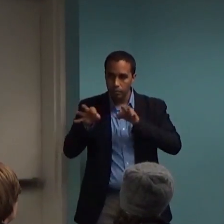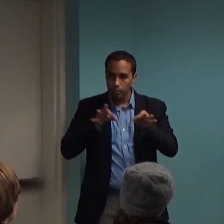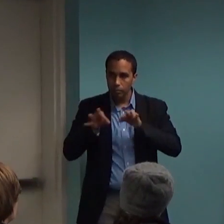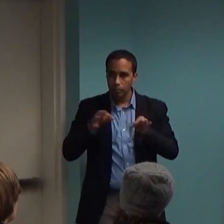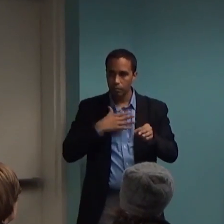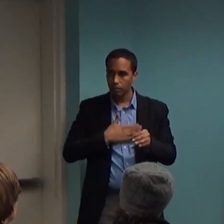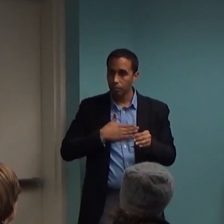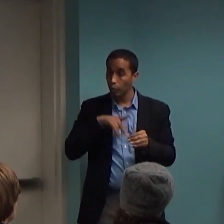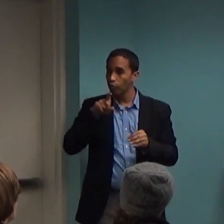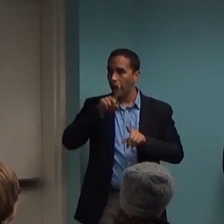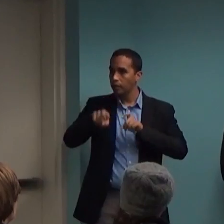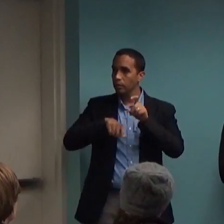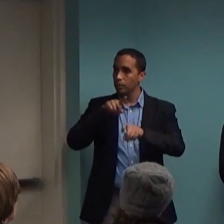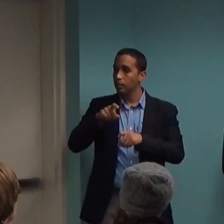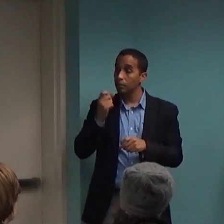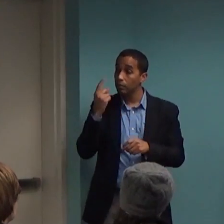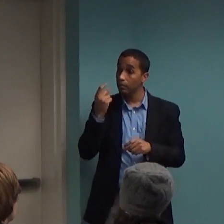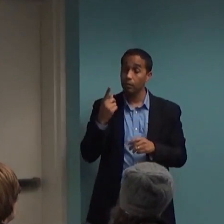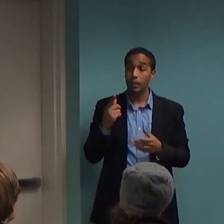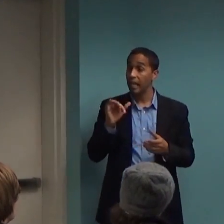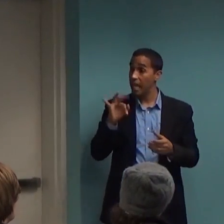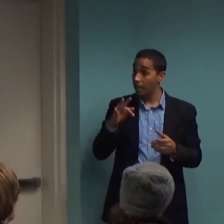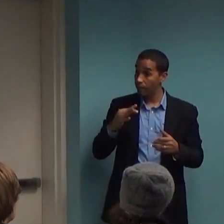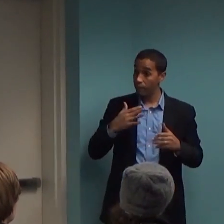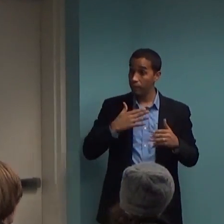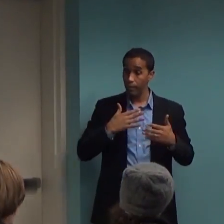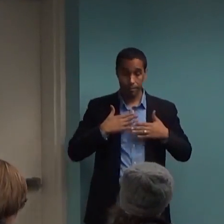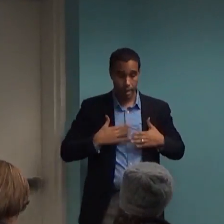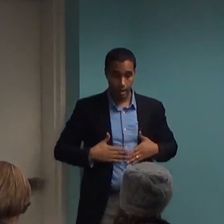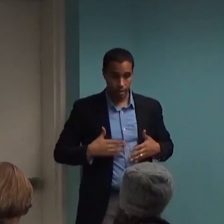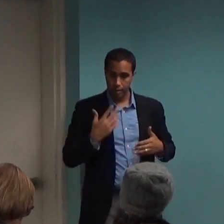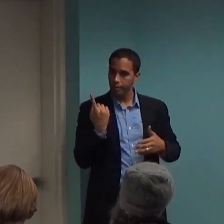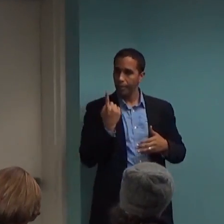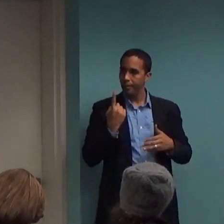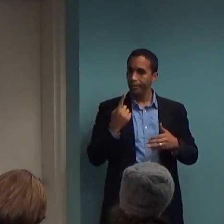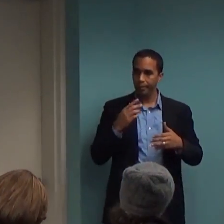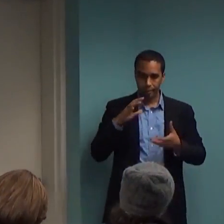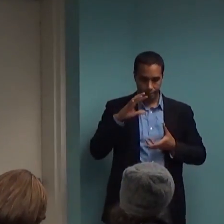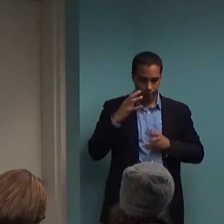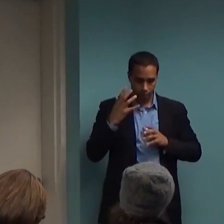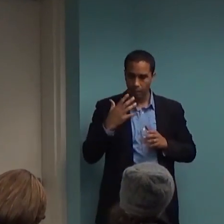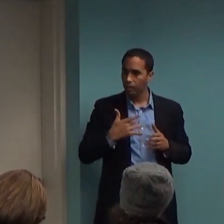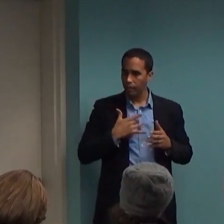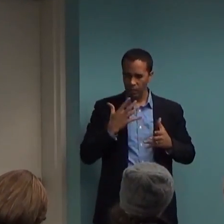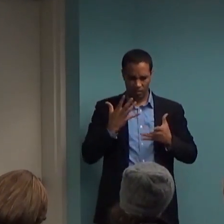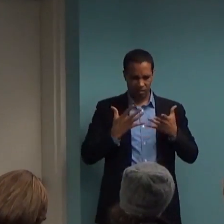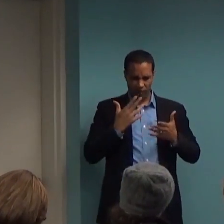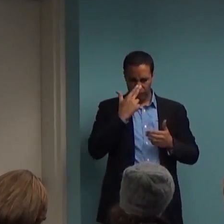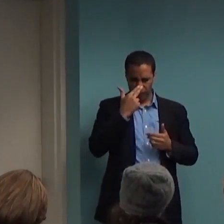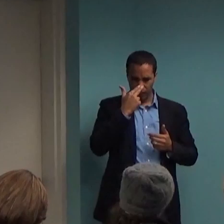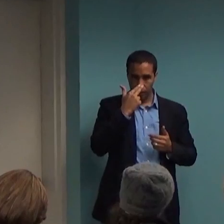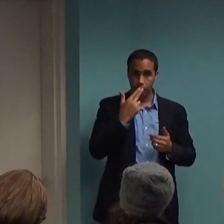Don't assume that the problem is biological. So as we've laid out here, there are very good reasons to think that the problem may not be biological.